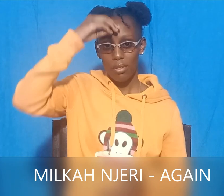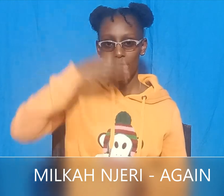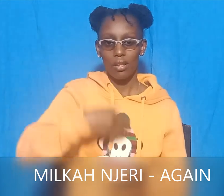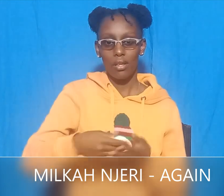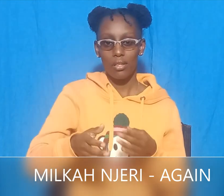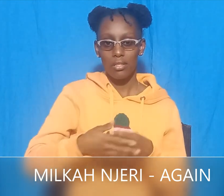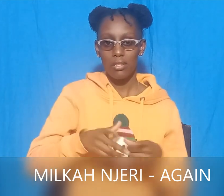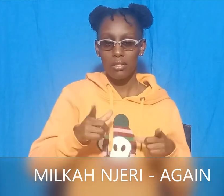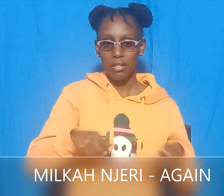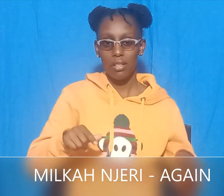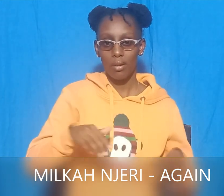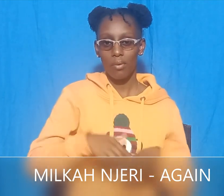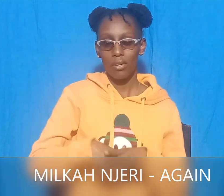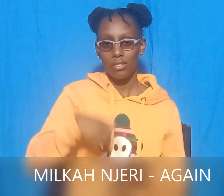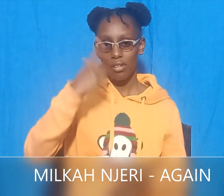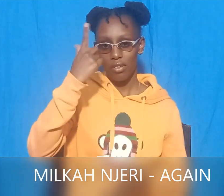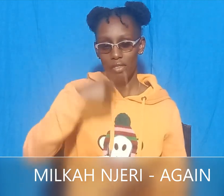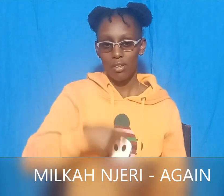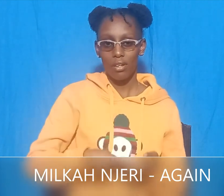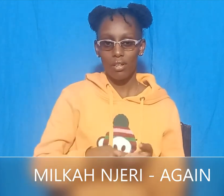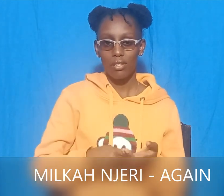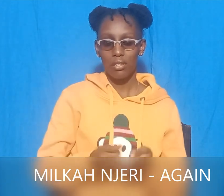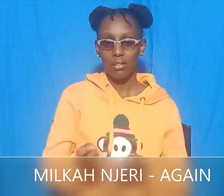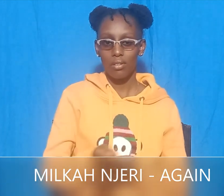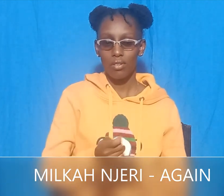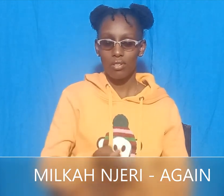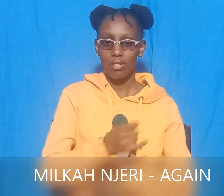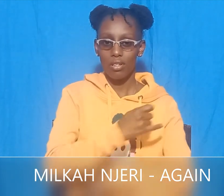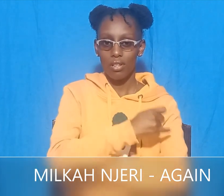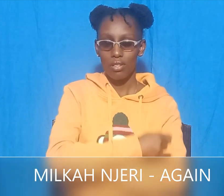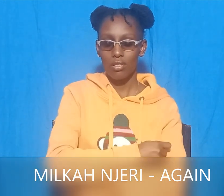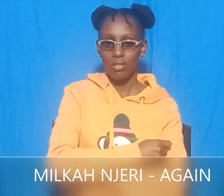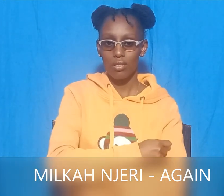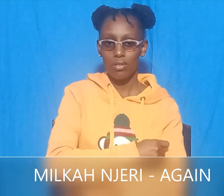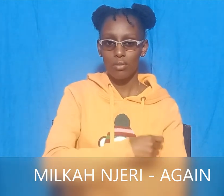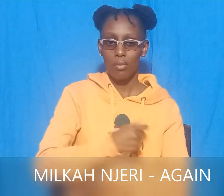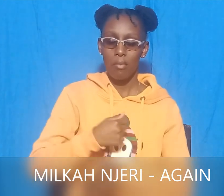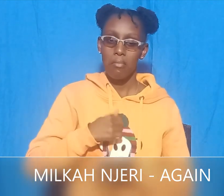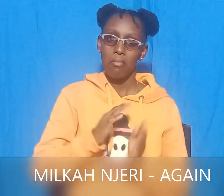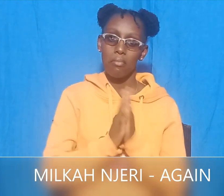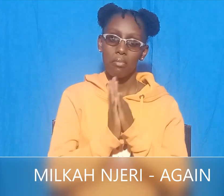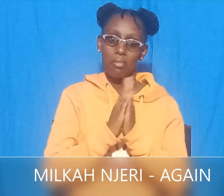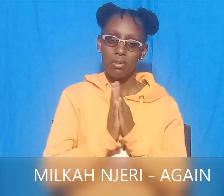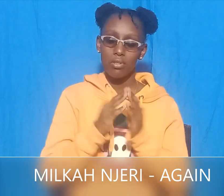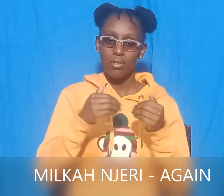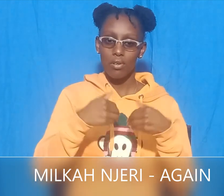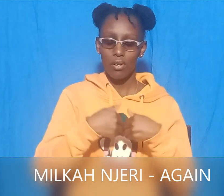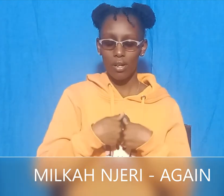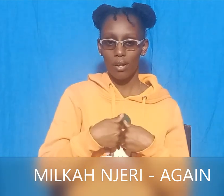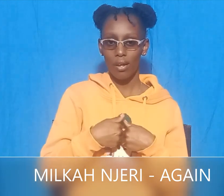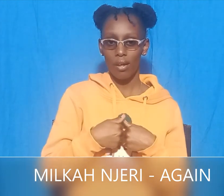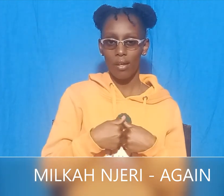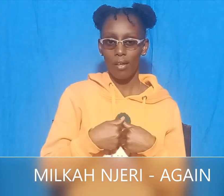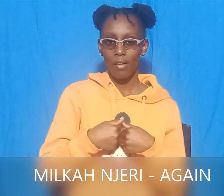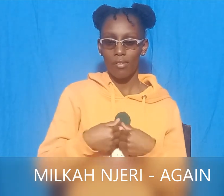Technical Training Institute. And I have a story. And the title is